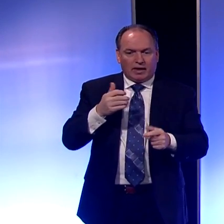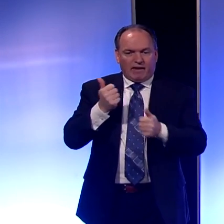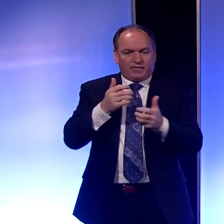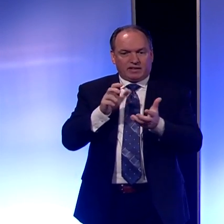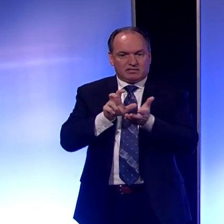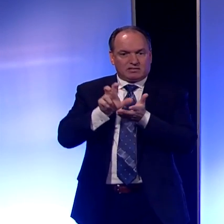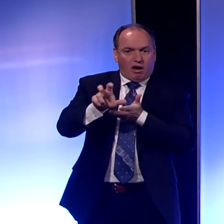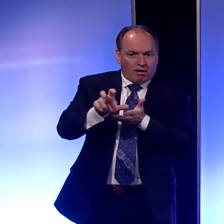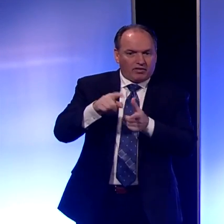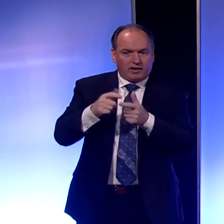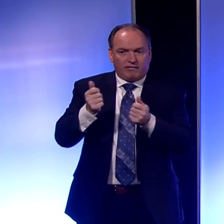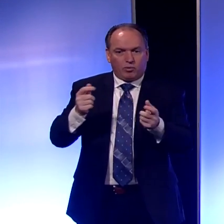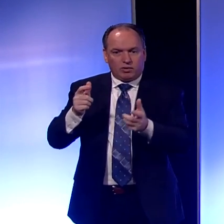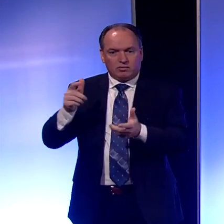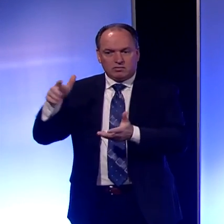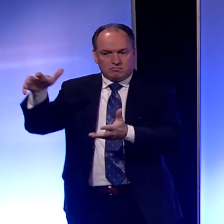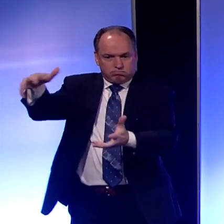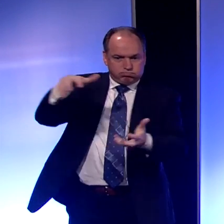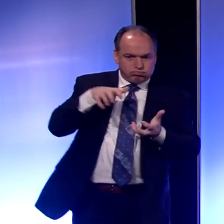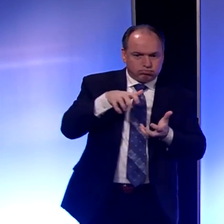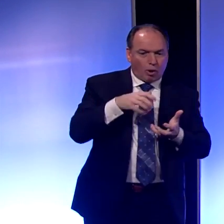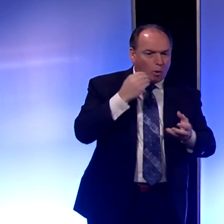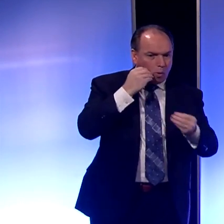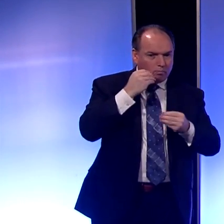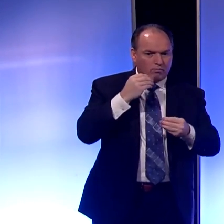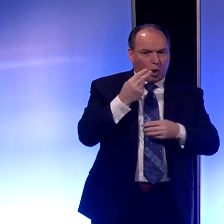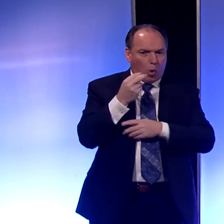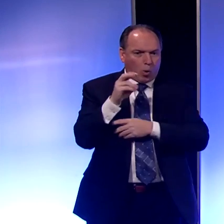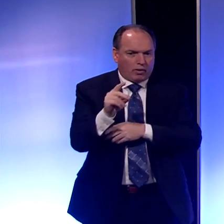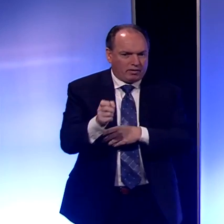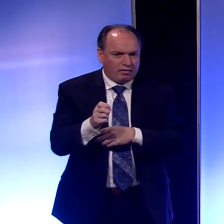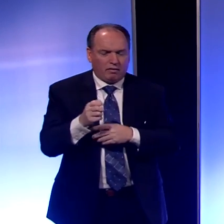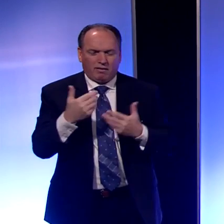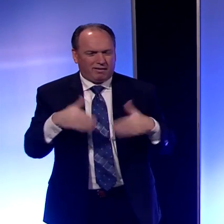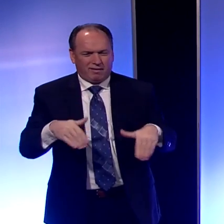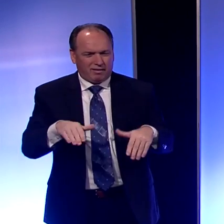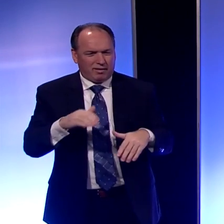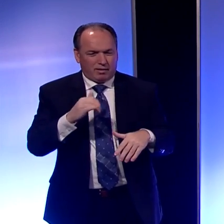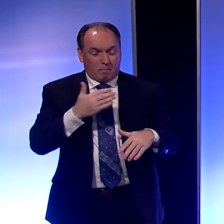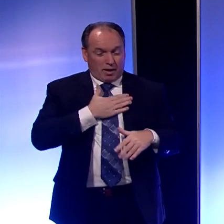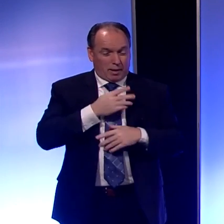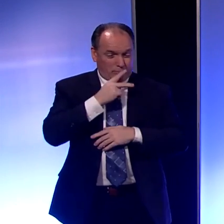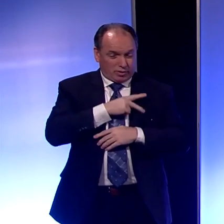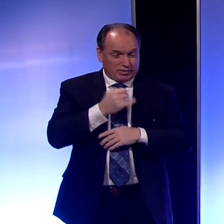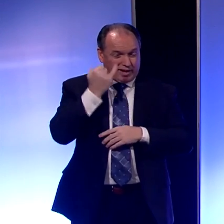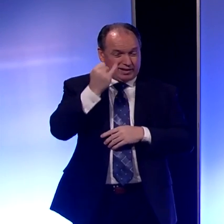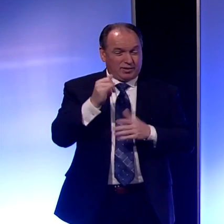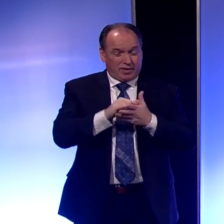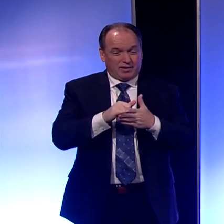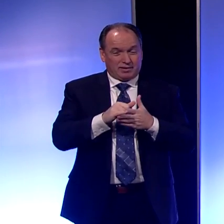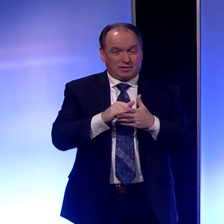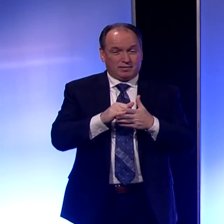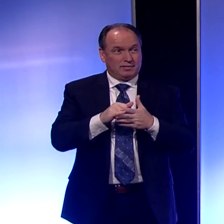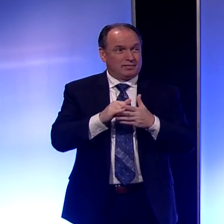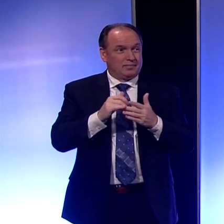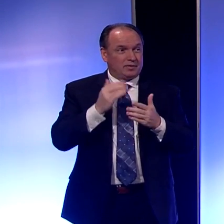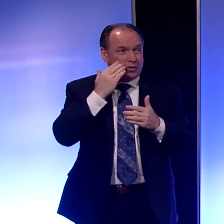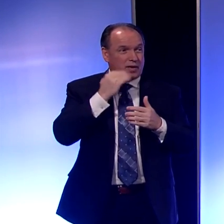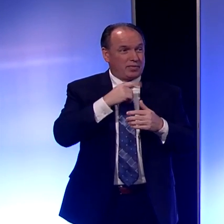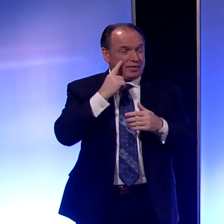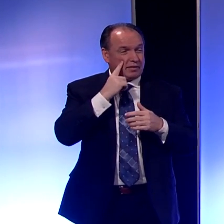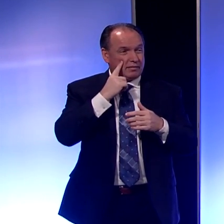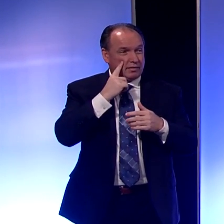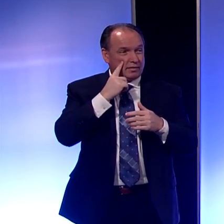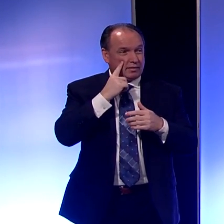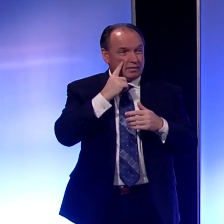and buy too much and take it home and hoard it. And I had a personal idea, you know, those little free libraries and I thought about going.